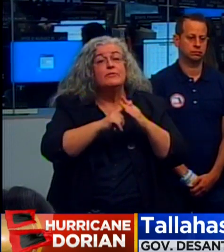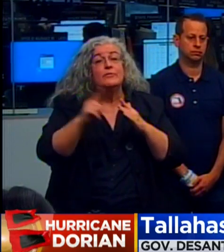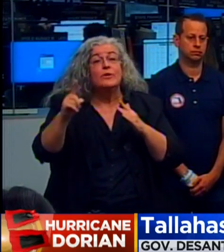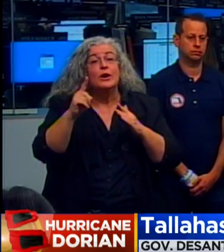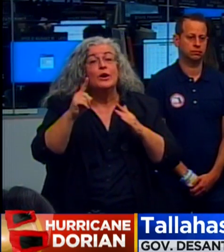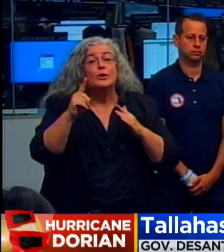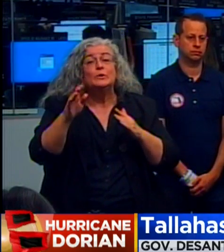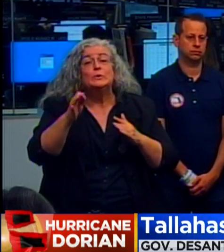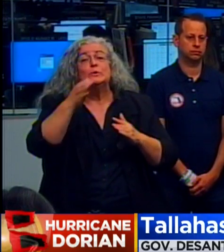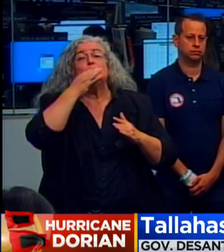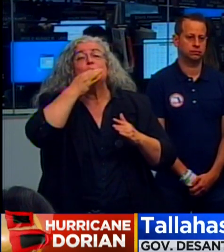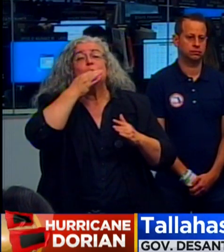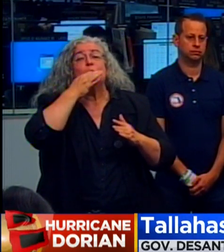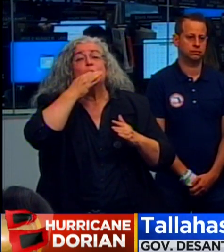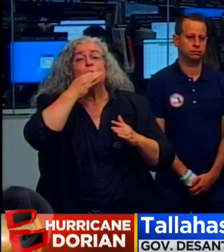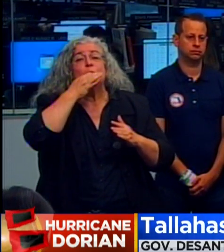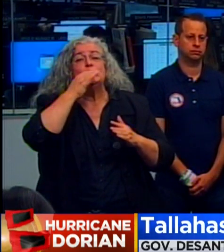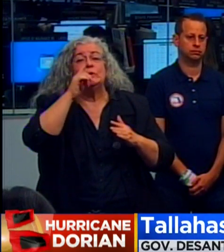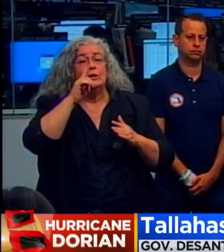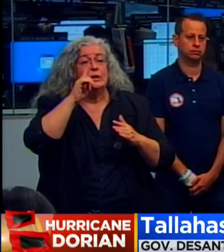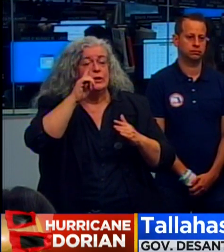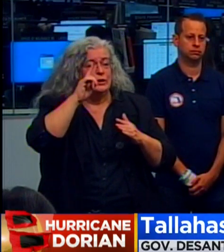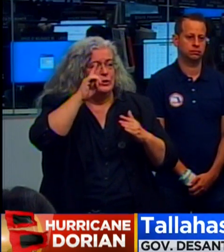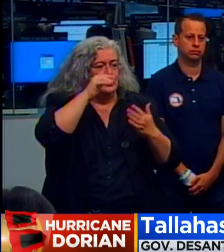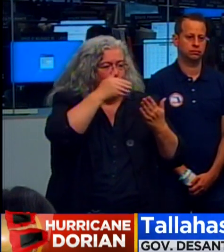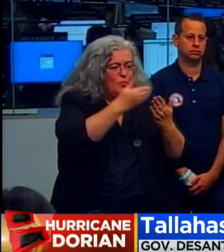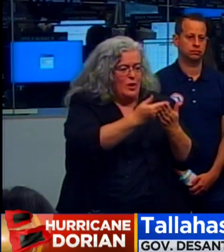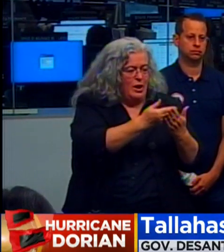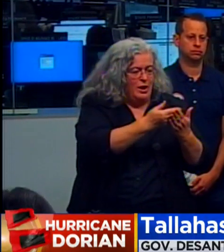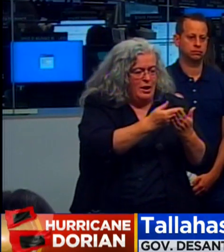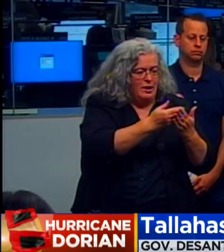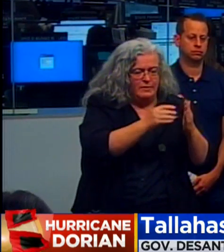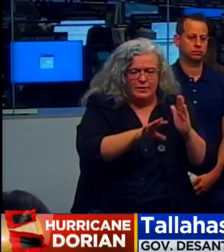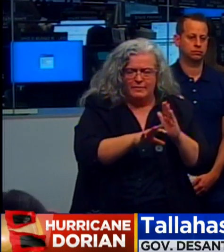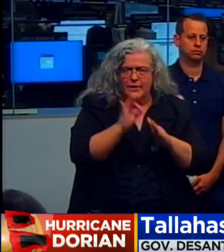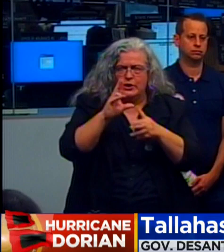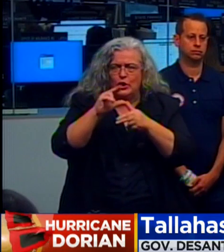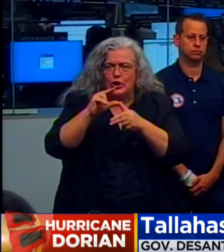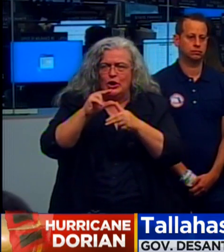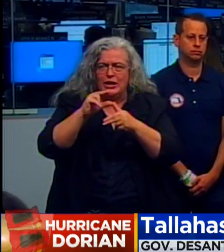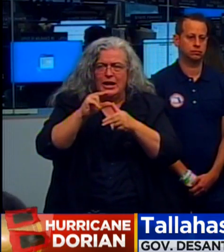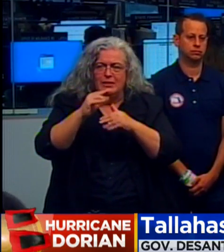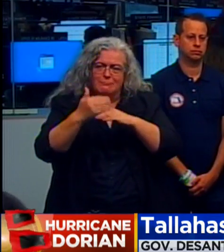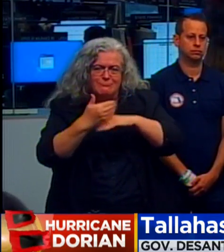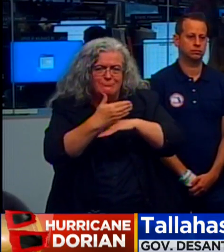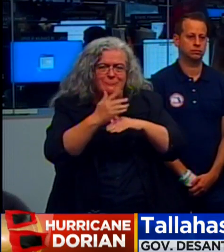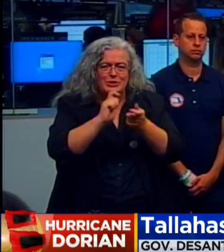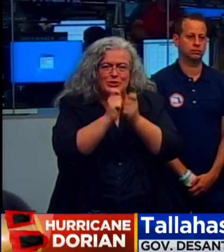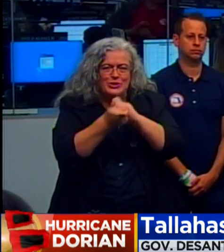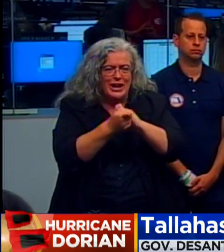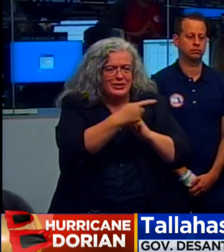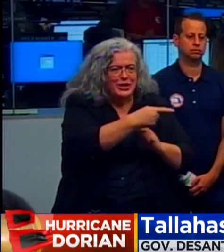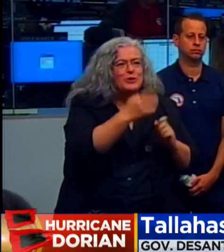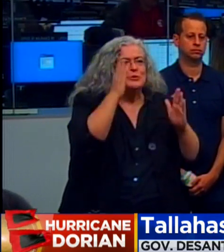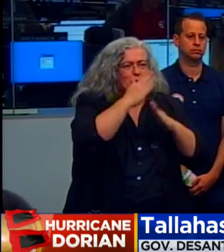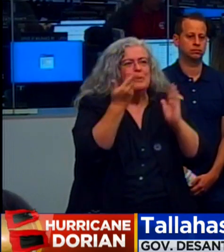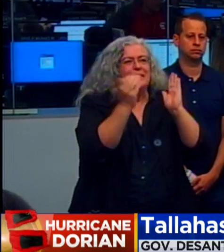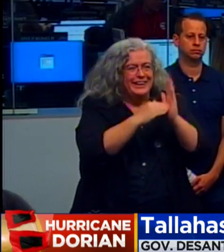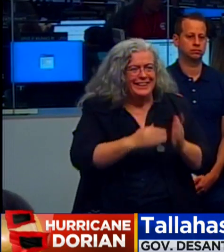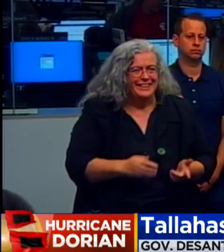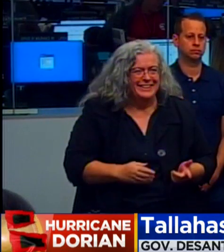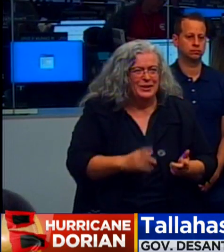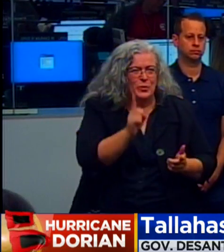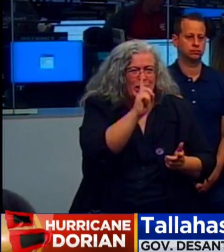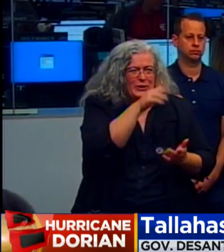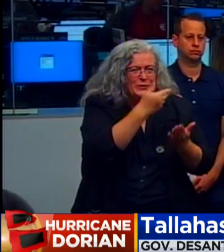you may evacuate into a path of the storm as it changes. And so these things are just, I think the counties are wrestling with this. The fact that